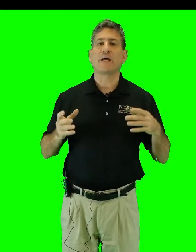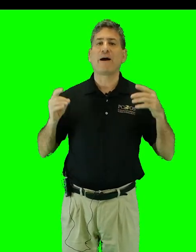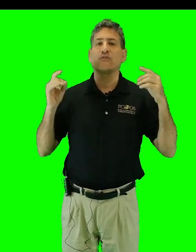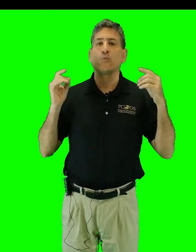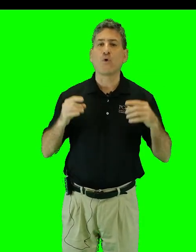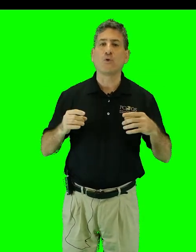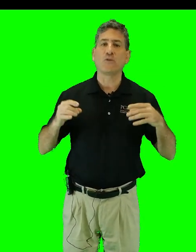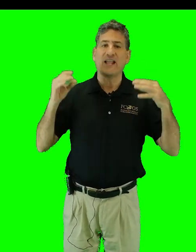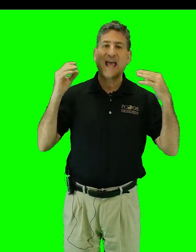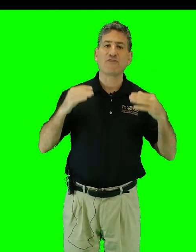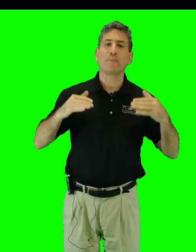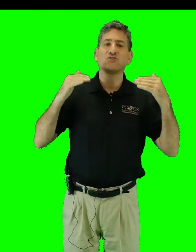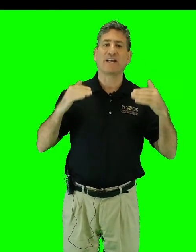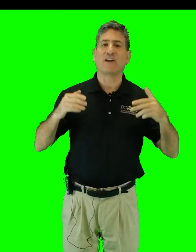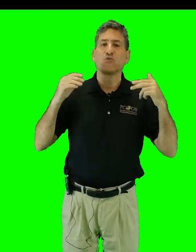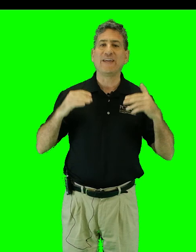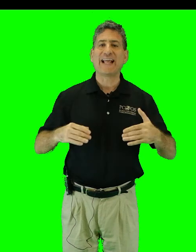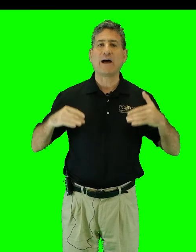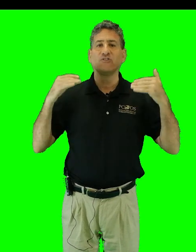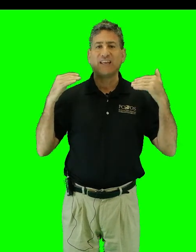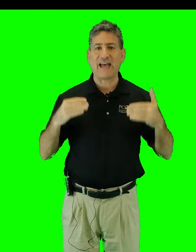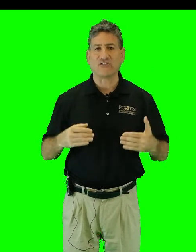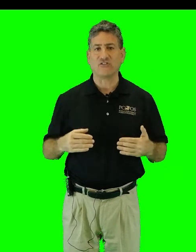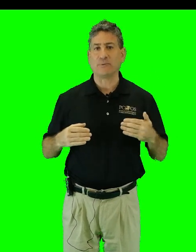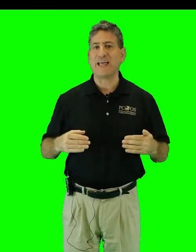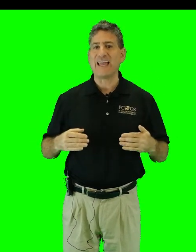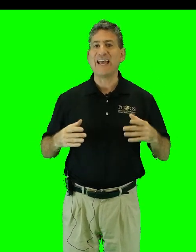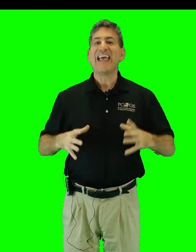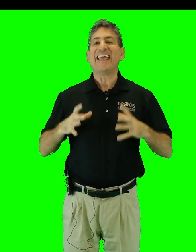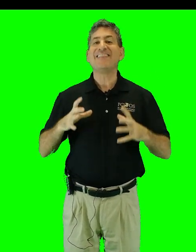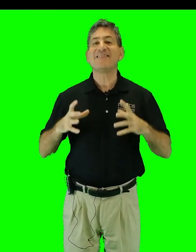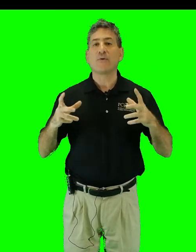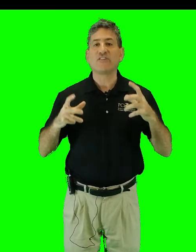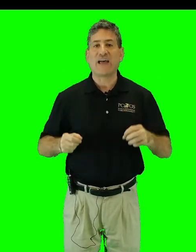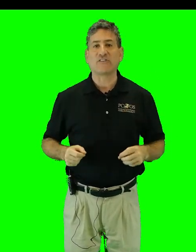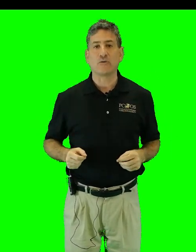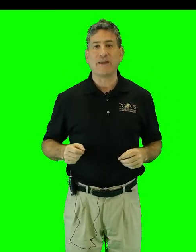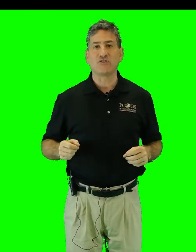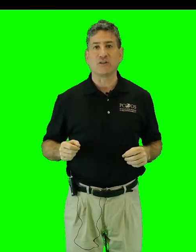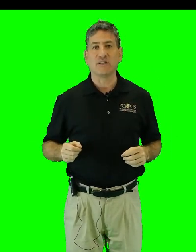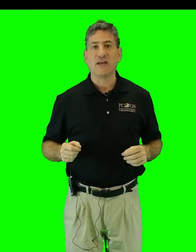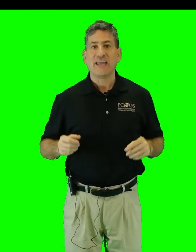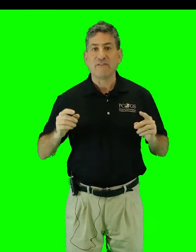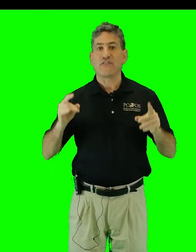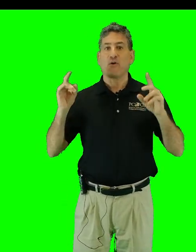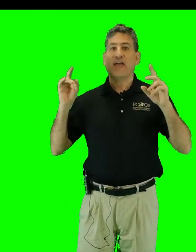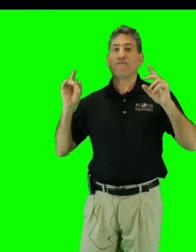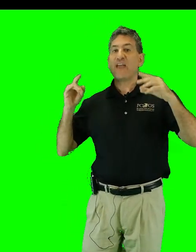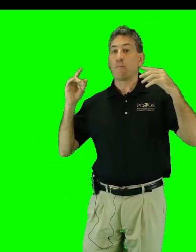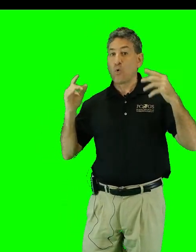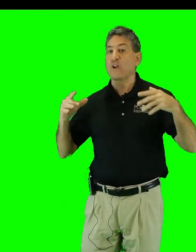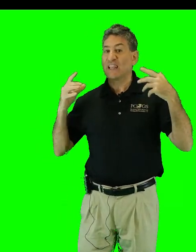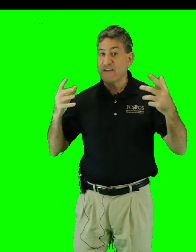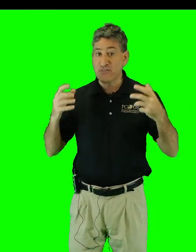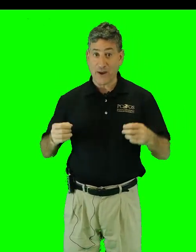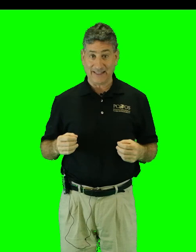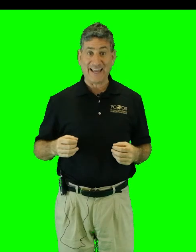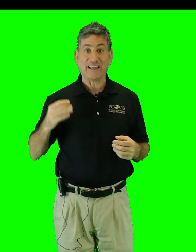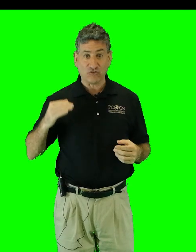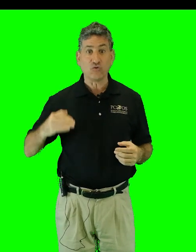about the role that anthropogenic greenhouse gases play in their exacerbation if they are more life-threatening and do